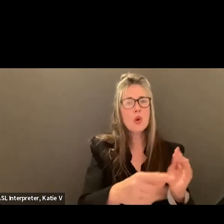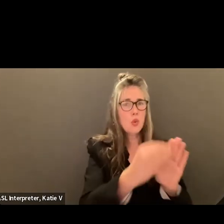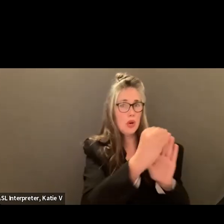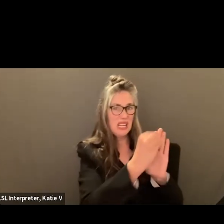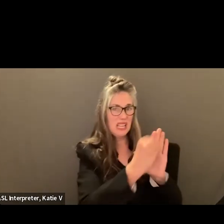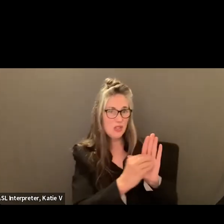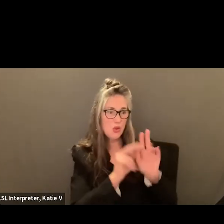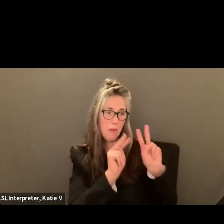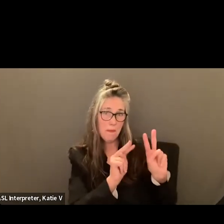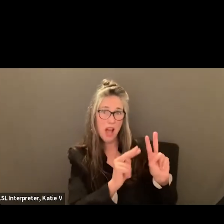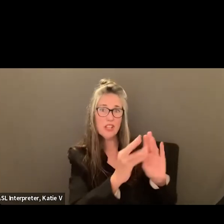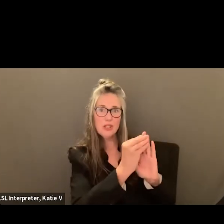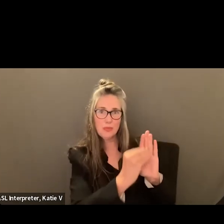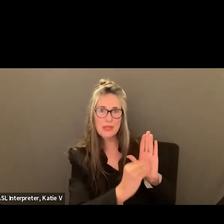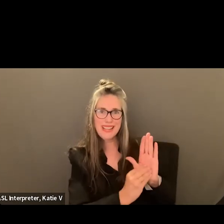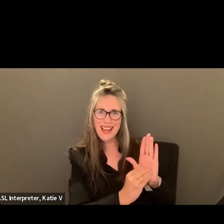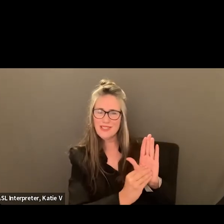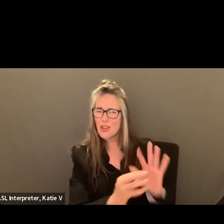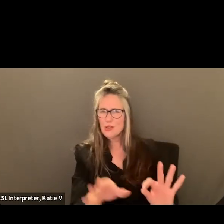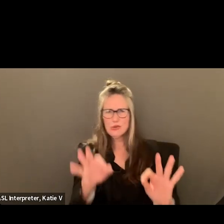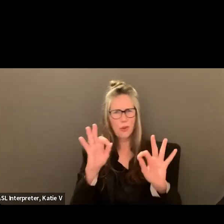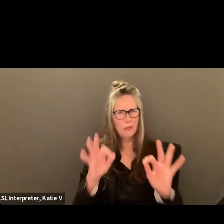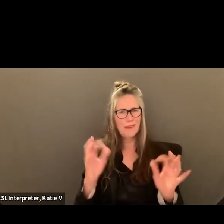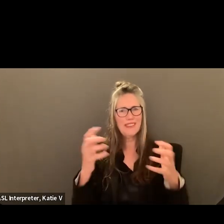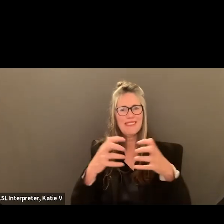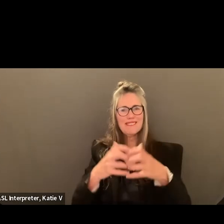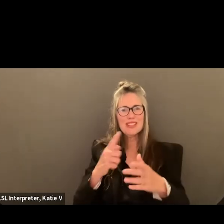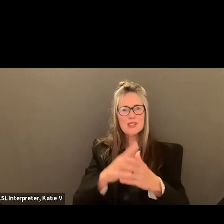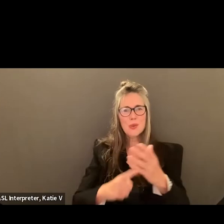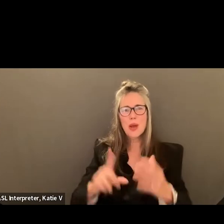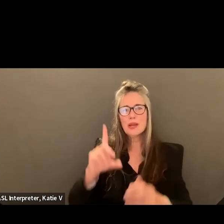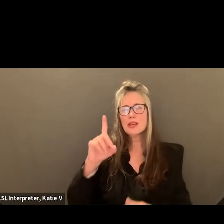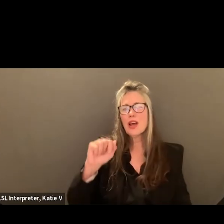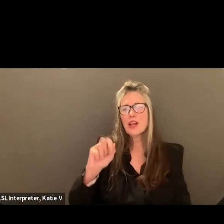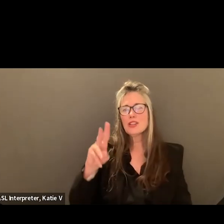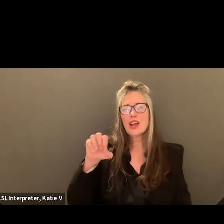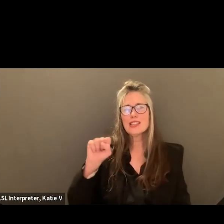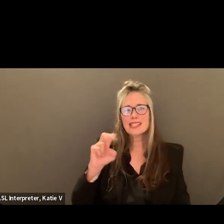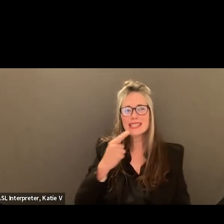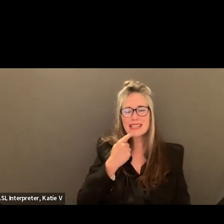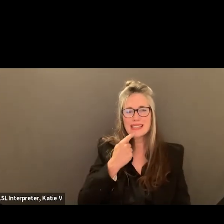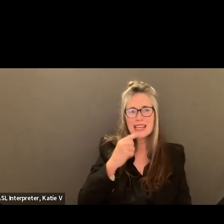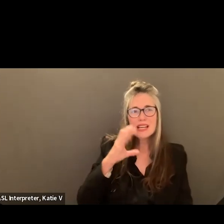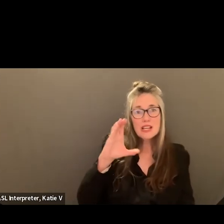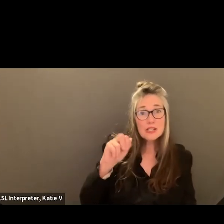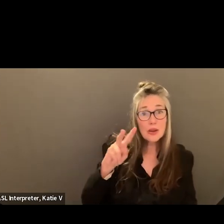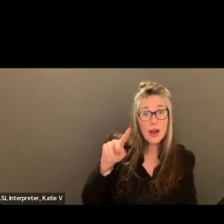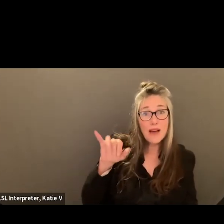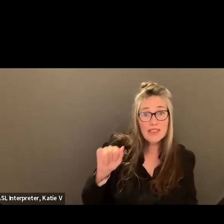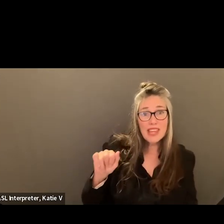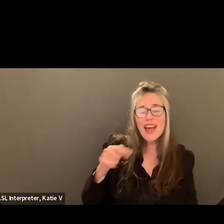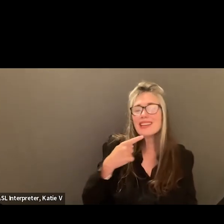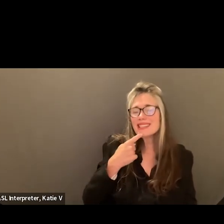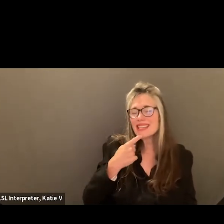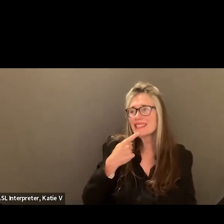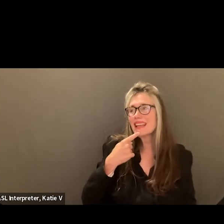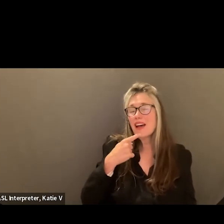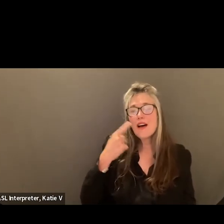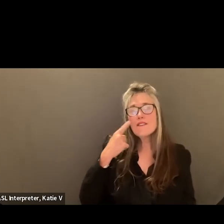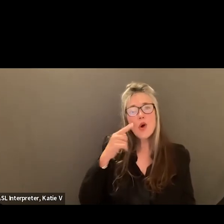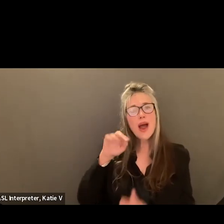Great. Thank you. Okay. Kavya. On that note of like access, I just wanted to know at San Marcos, there are like